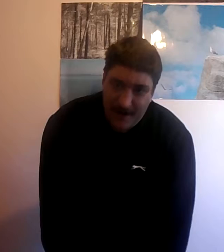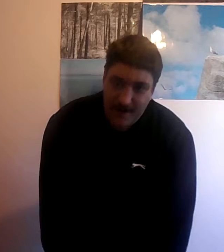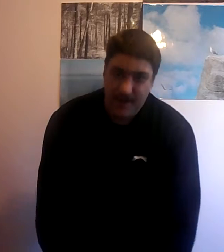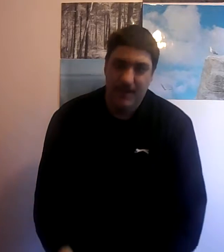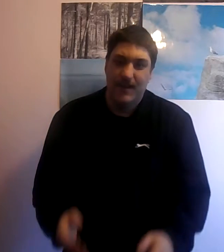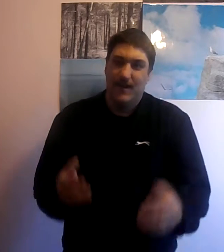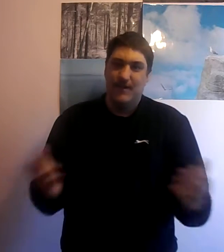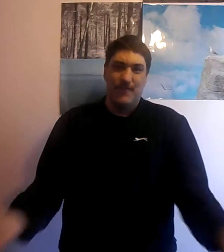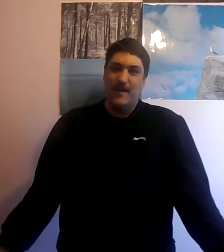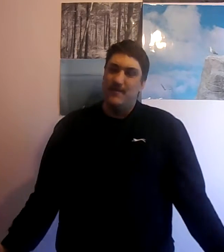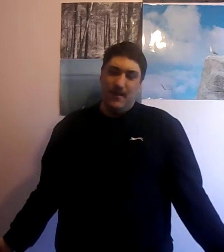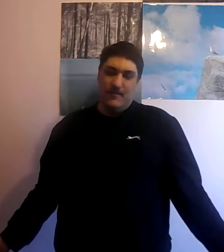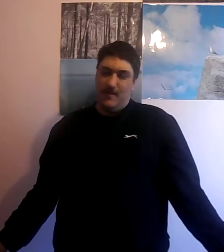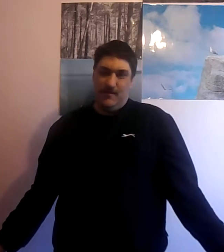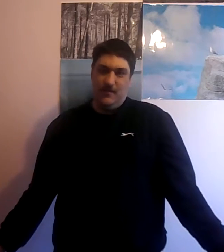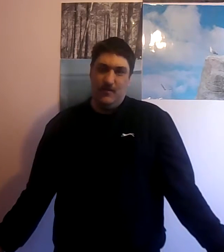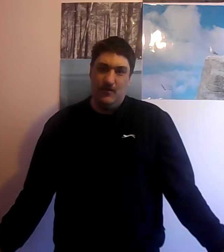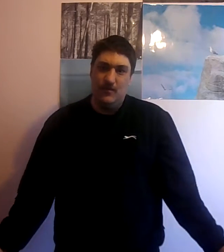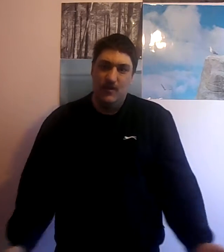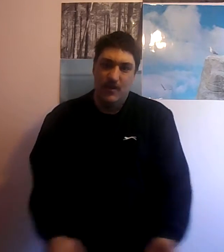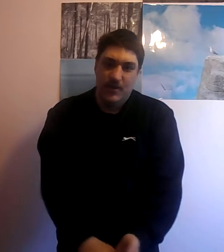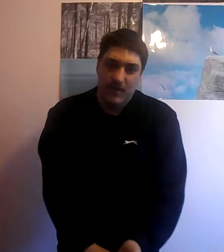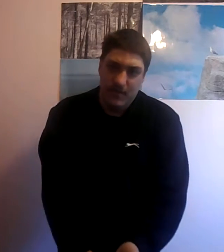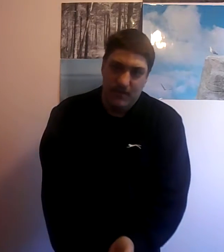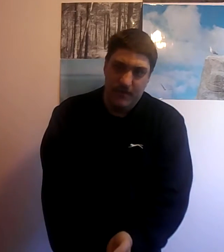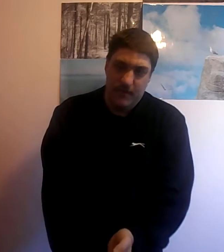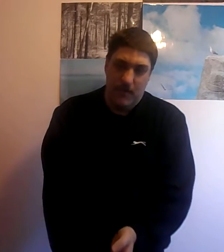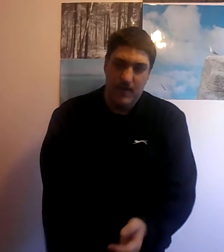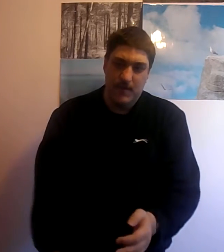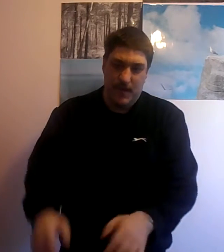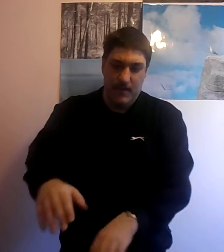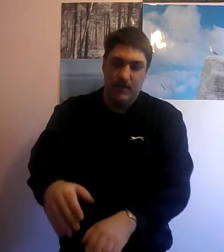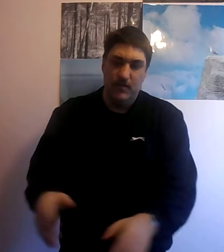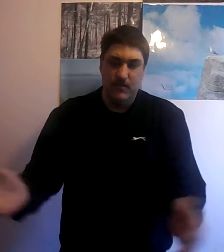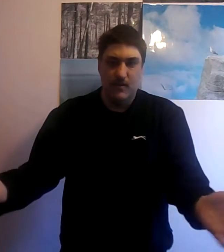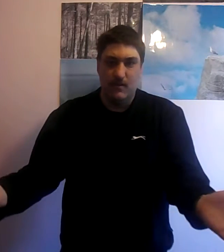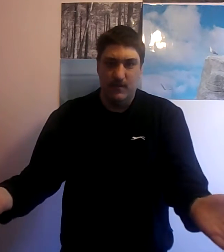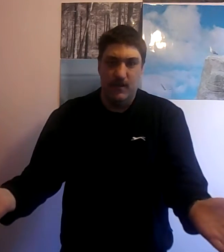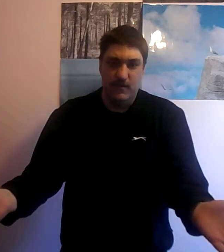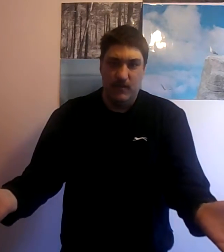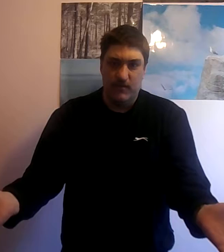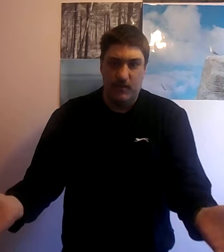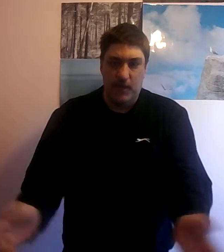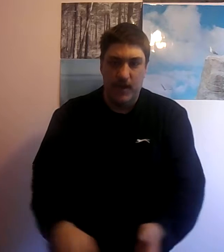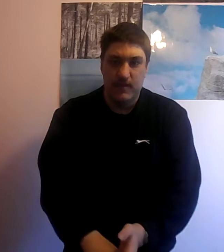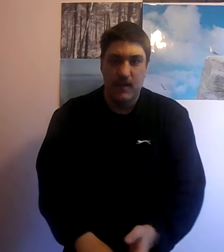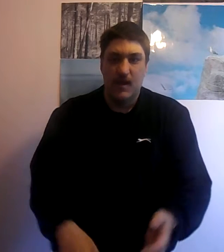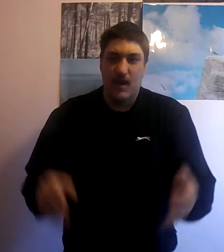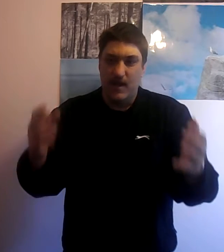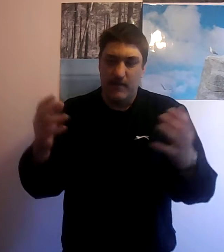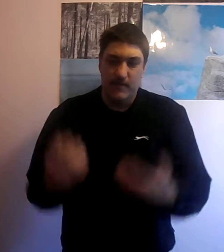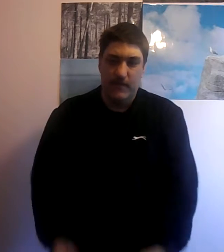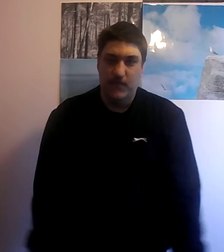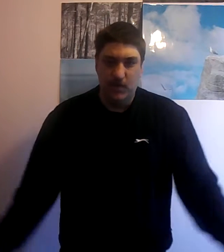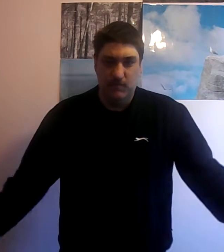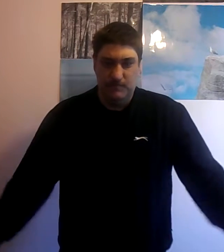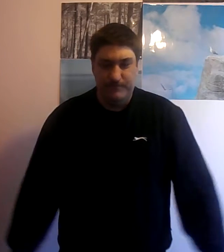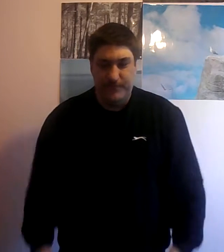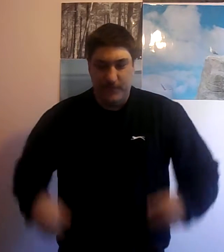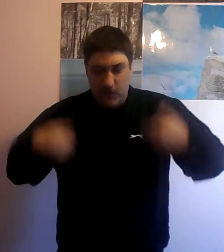makes no sense at all you're a spaceman who's you know you've gone to space and you're in the full the full